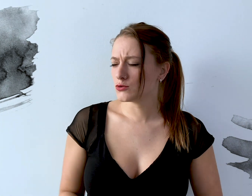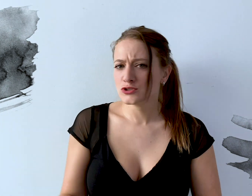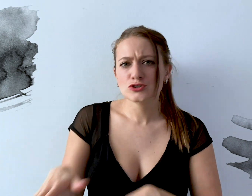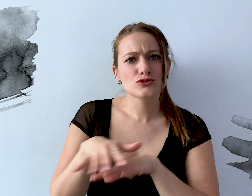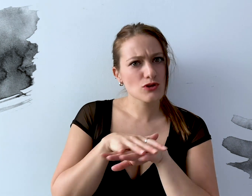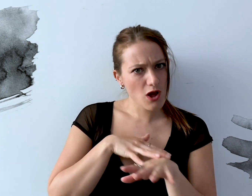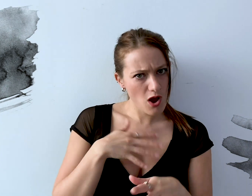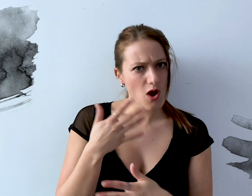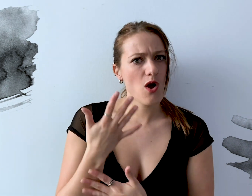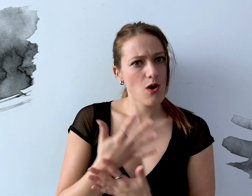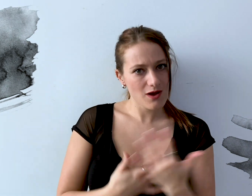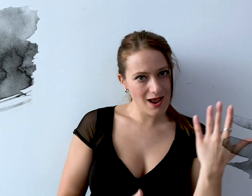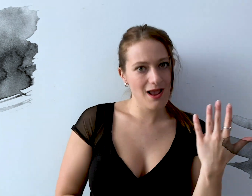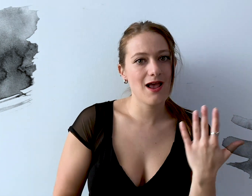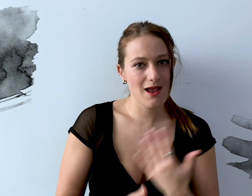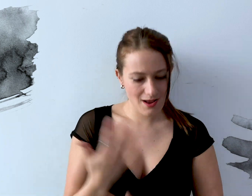hands